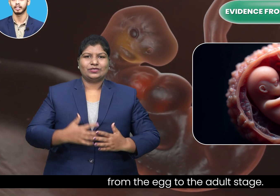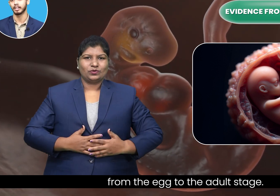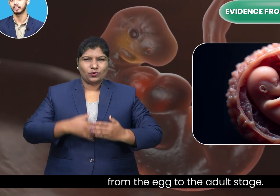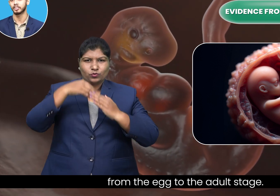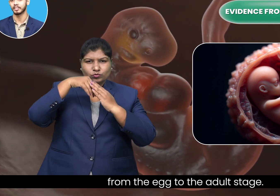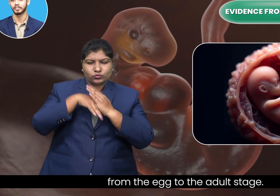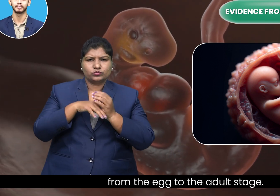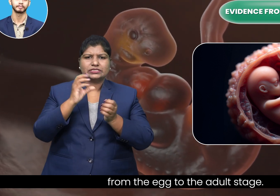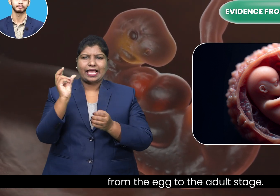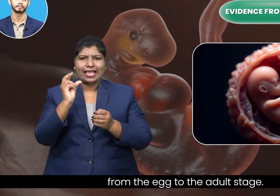adult stage.